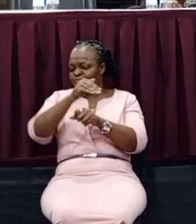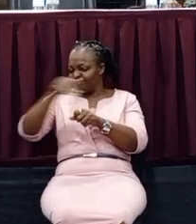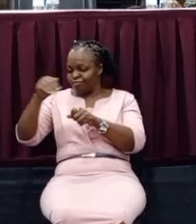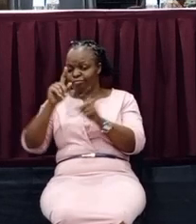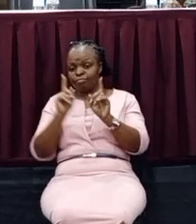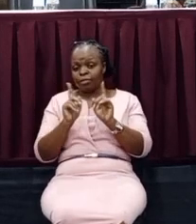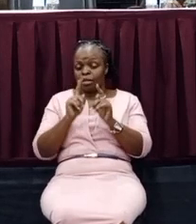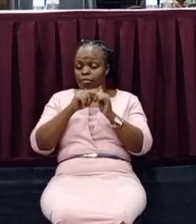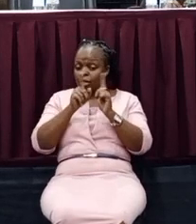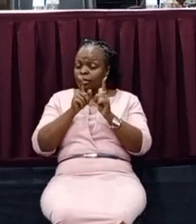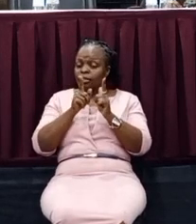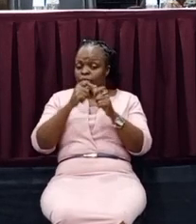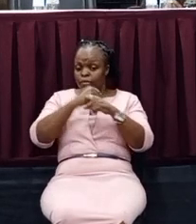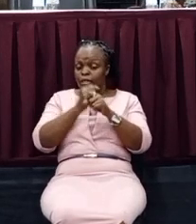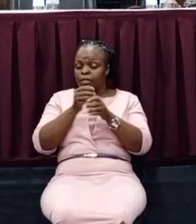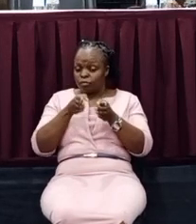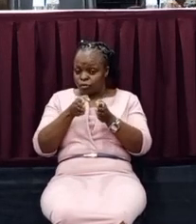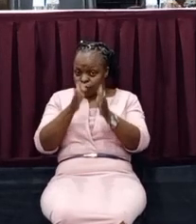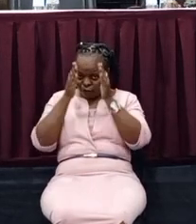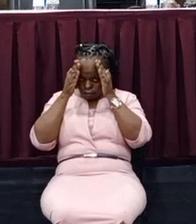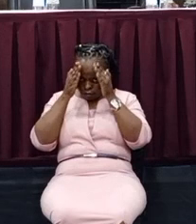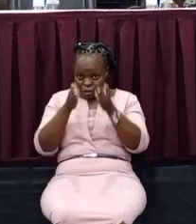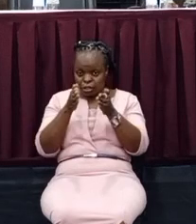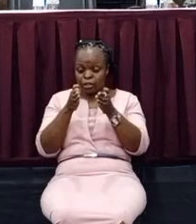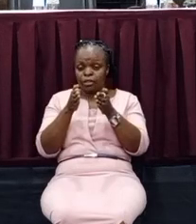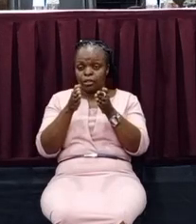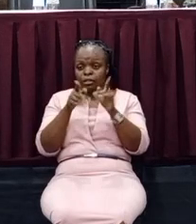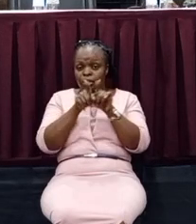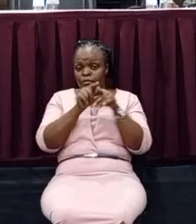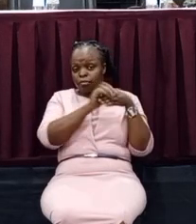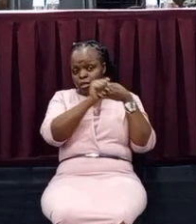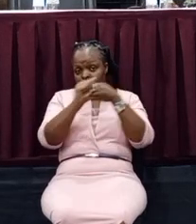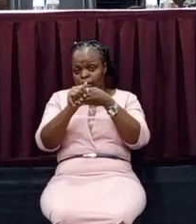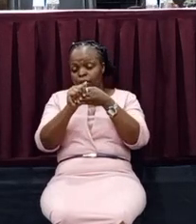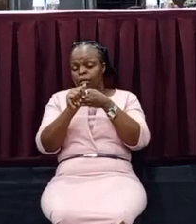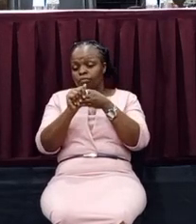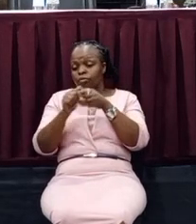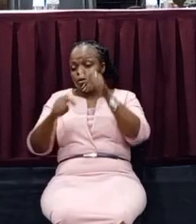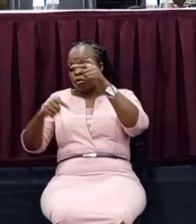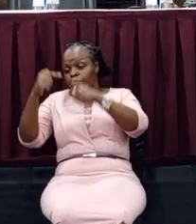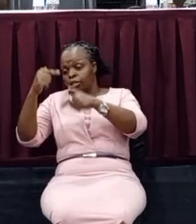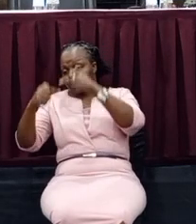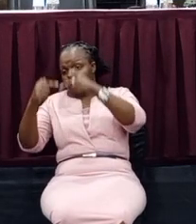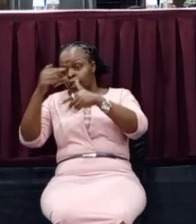They are created to focus or to guide the competitors in athletics to move forward.